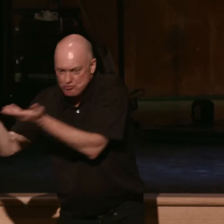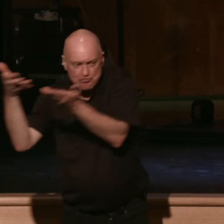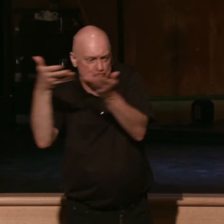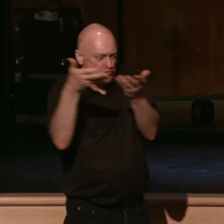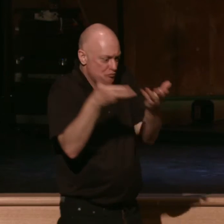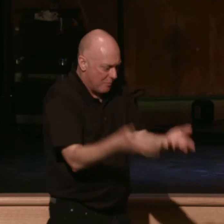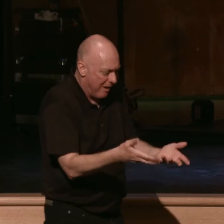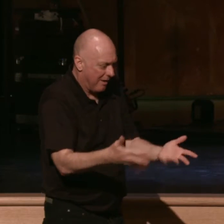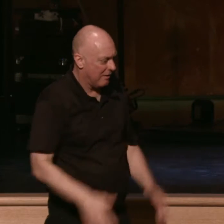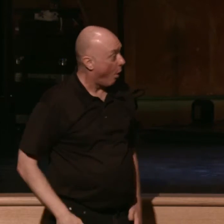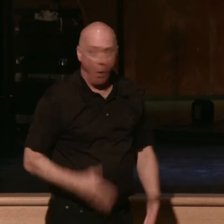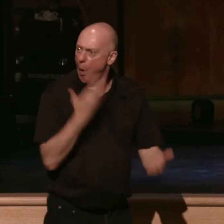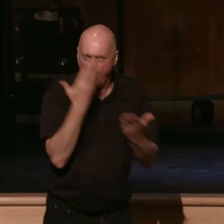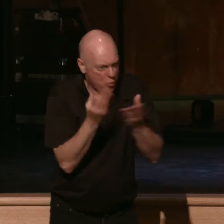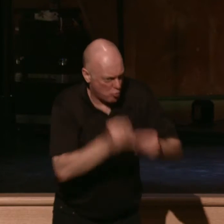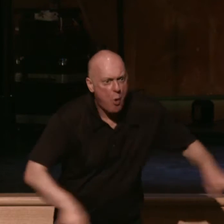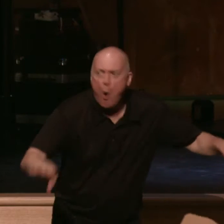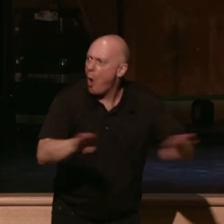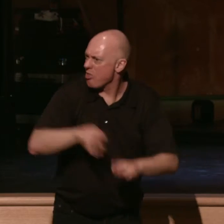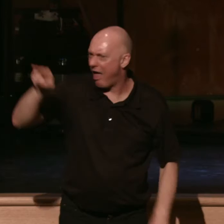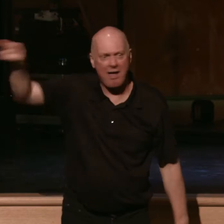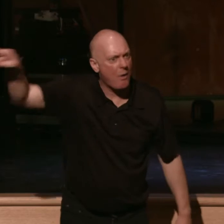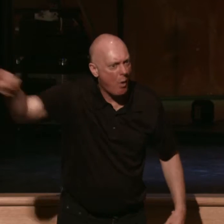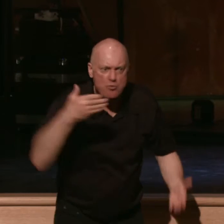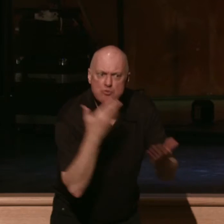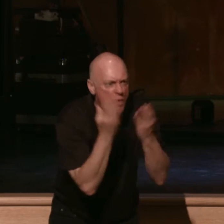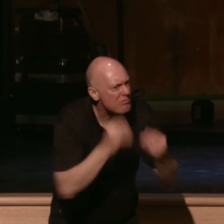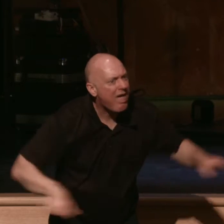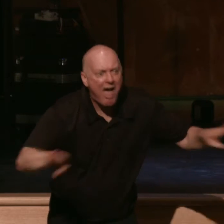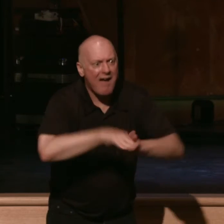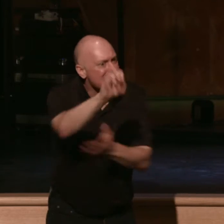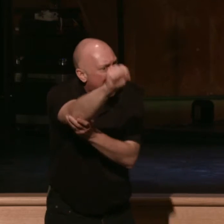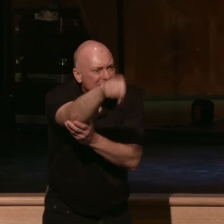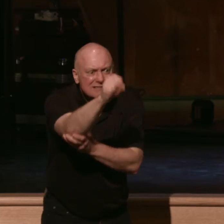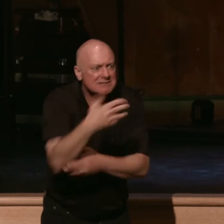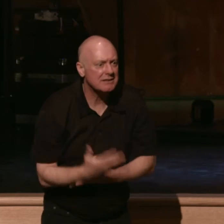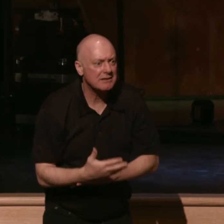and said, it's a good land that the Lord our God is giving us. Verse 26.